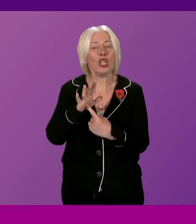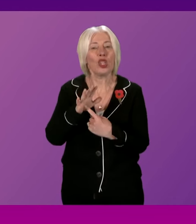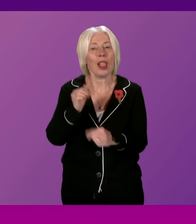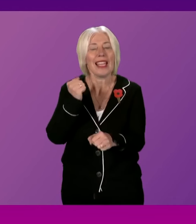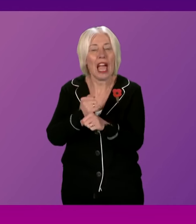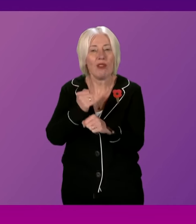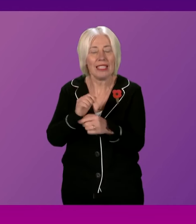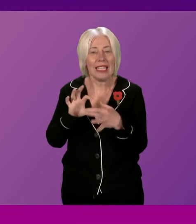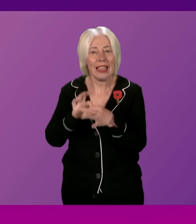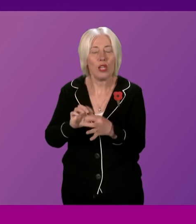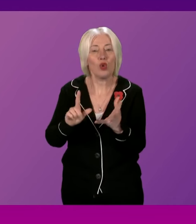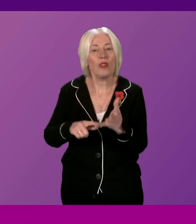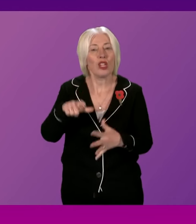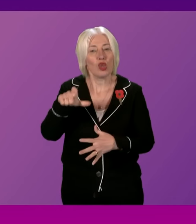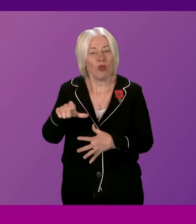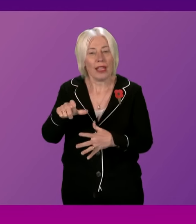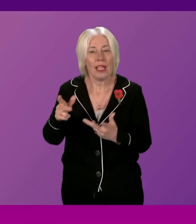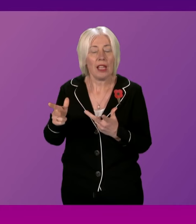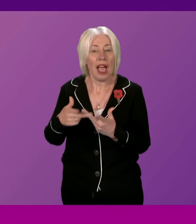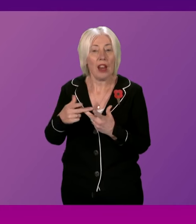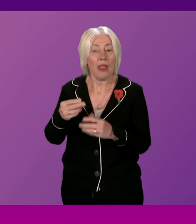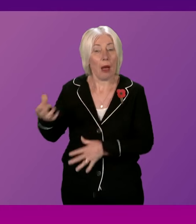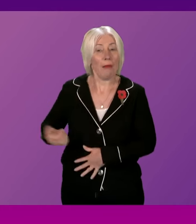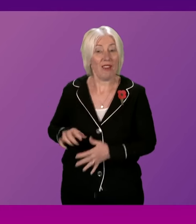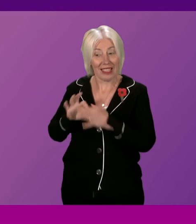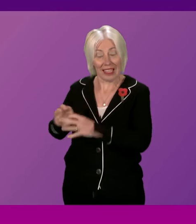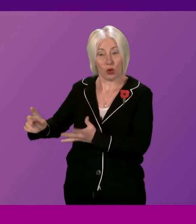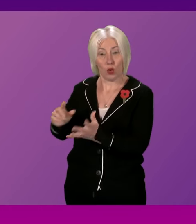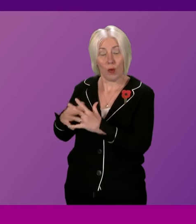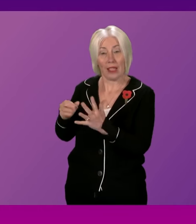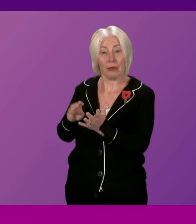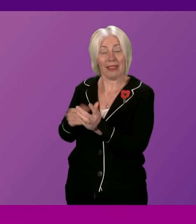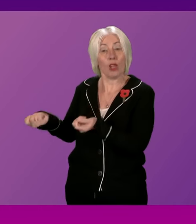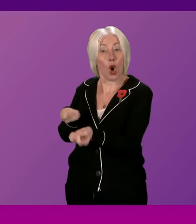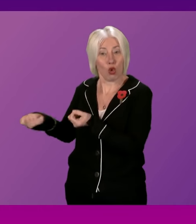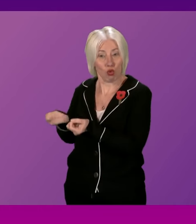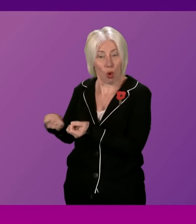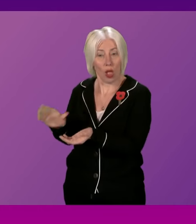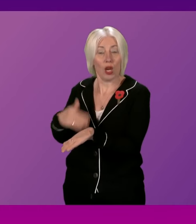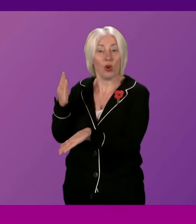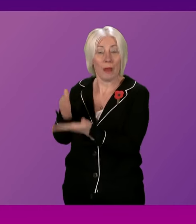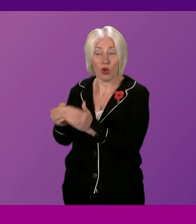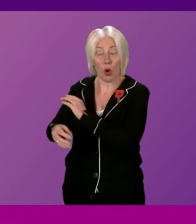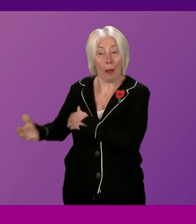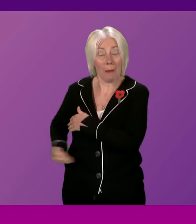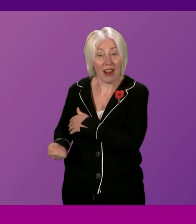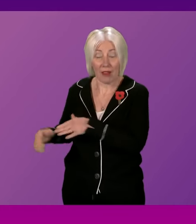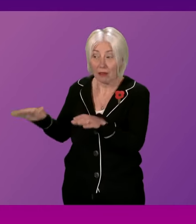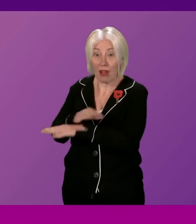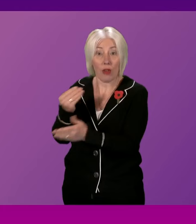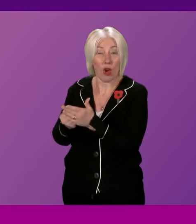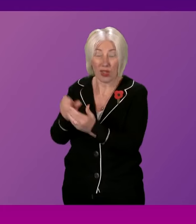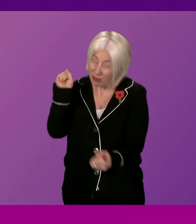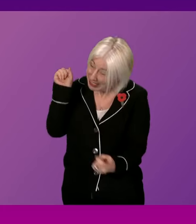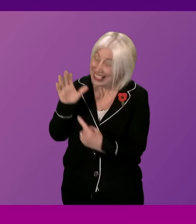universal credit and other reserve benefits, ensuring that social security benefits adequately cover the cost of vital essentials. But wouldn't